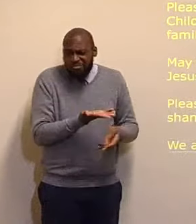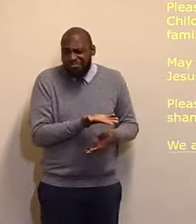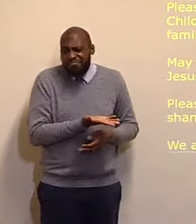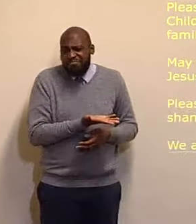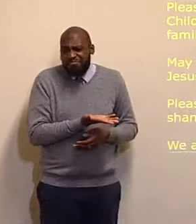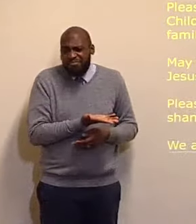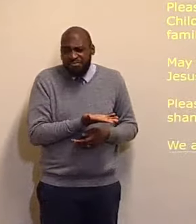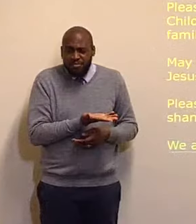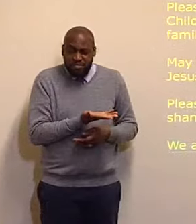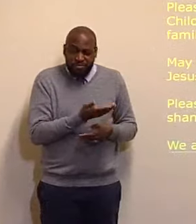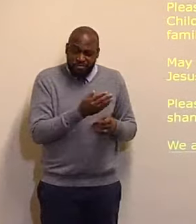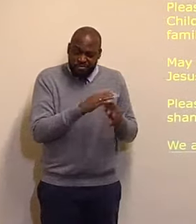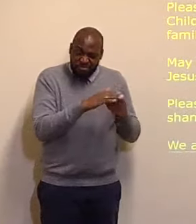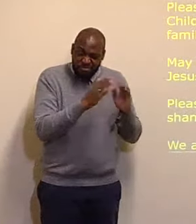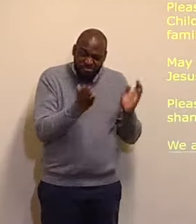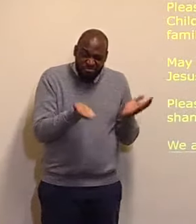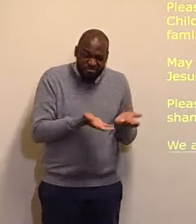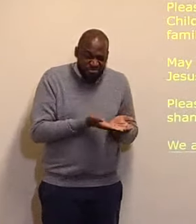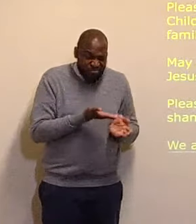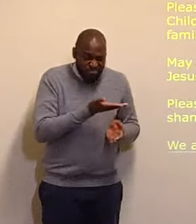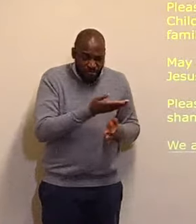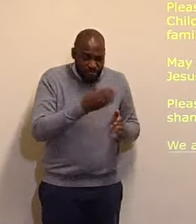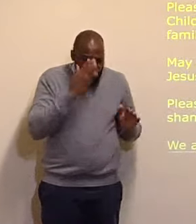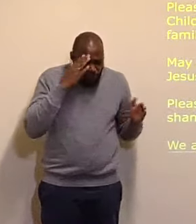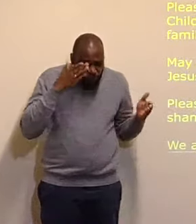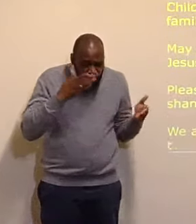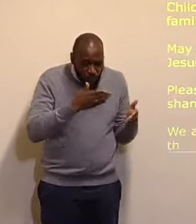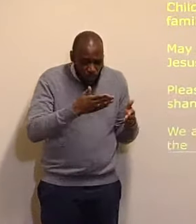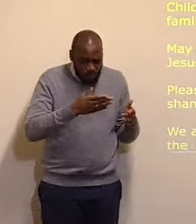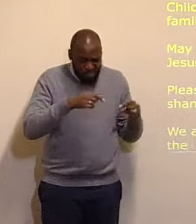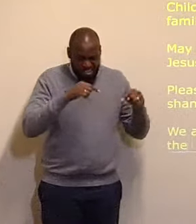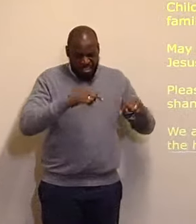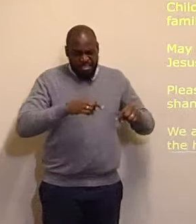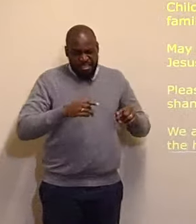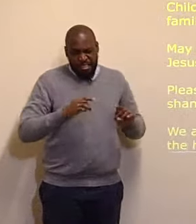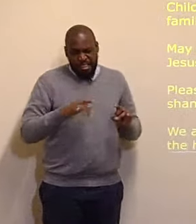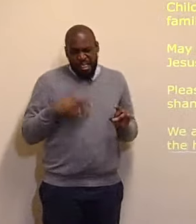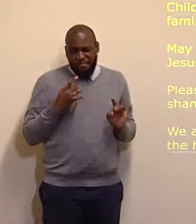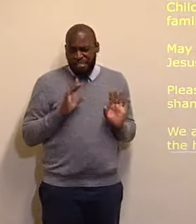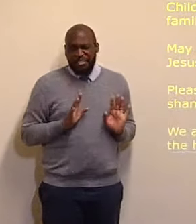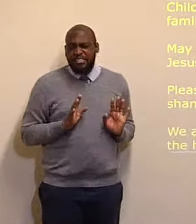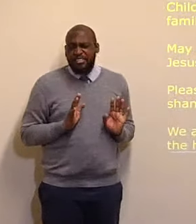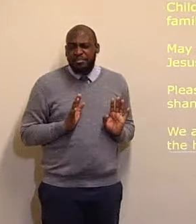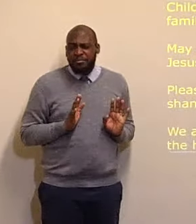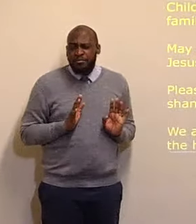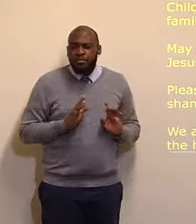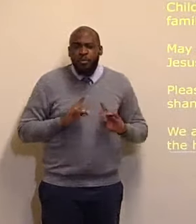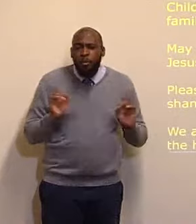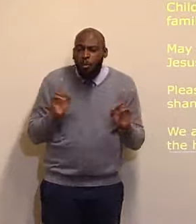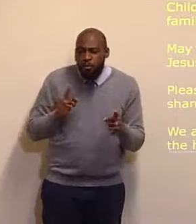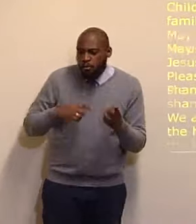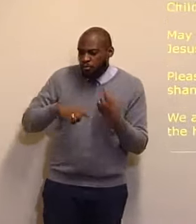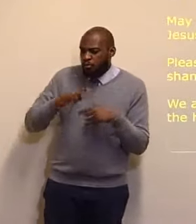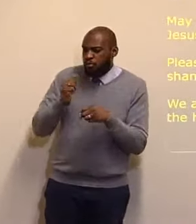which is, only for the here and now, but we pray, that, whatever we do, Lord, we will invest,